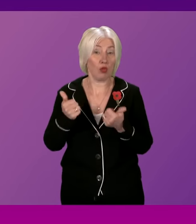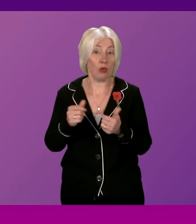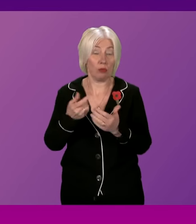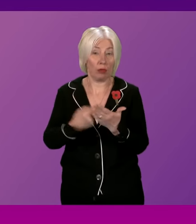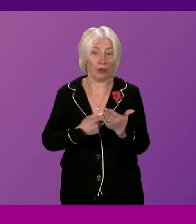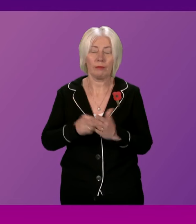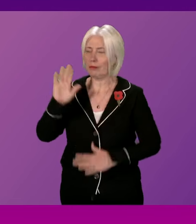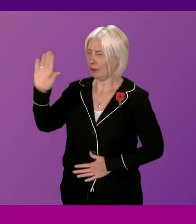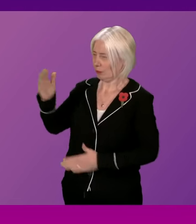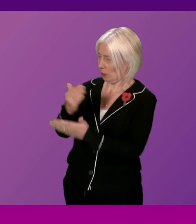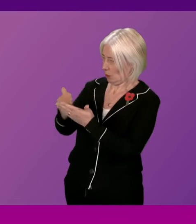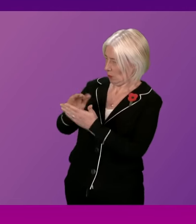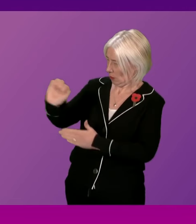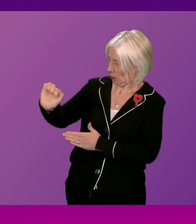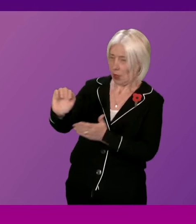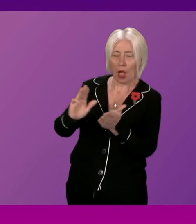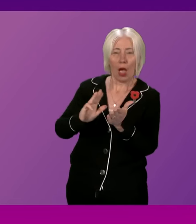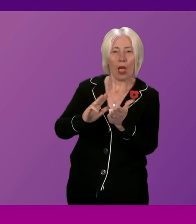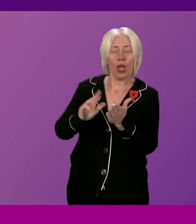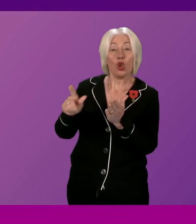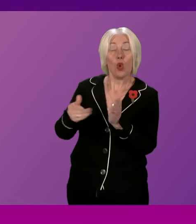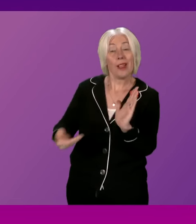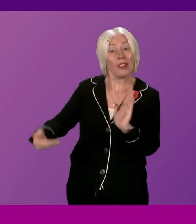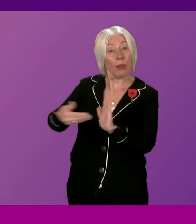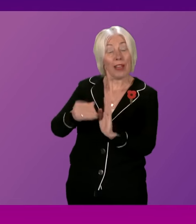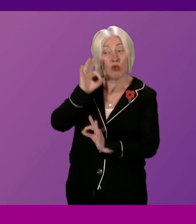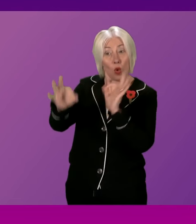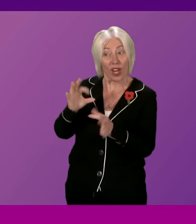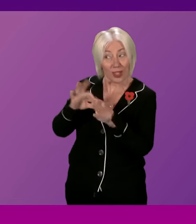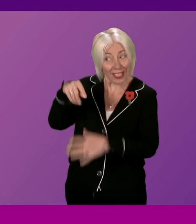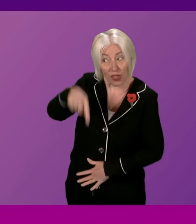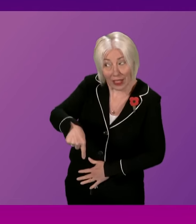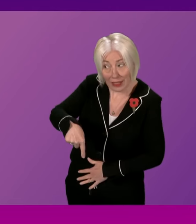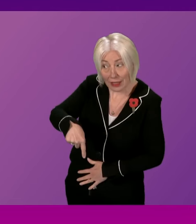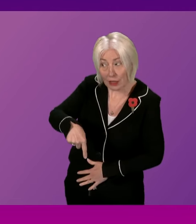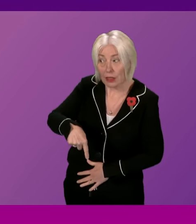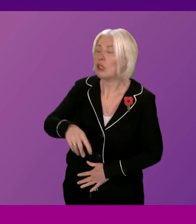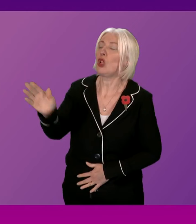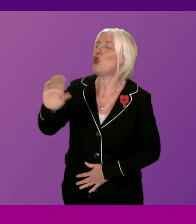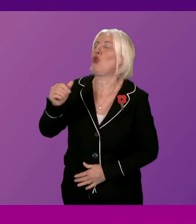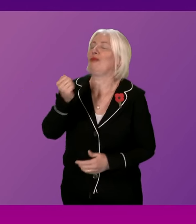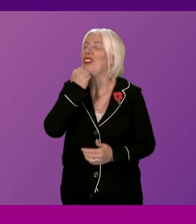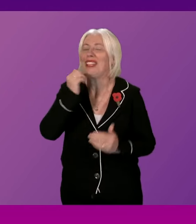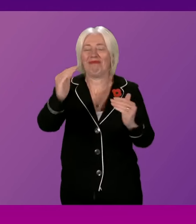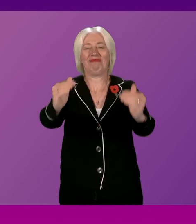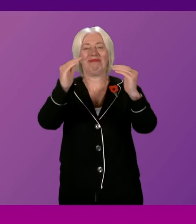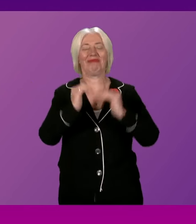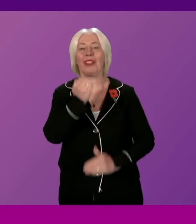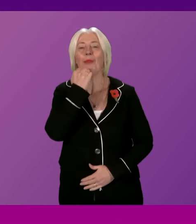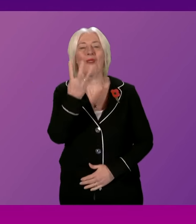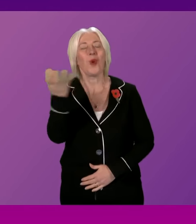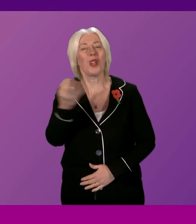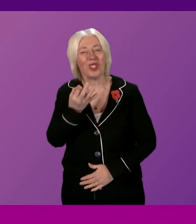For clarity, can I check Ms Adamson was your supplementary on this question? Thank you. We'll move on to question number four, and I call Colette